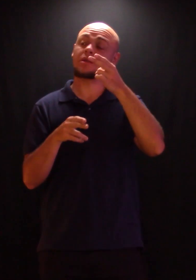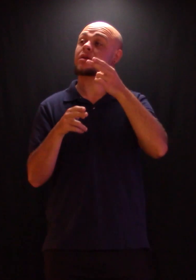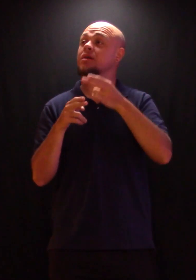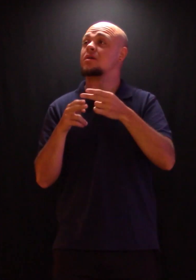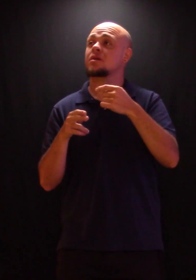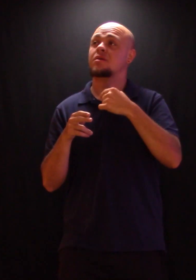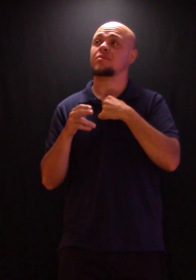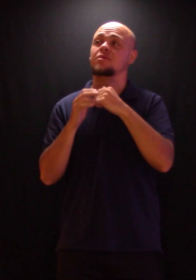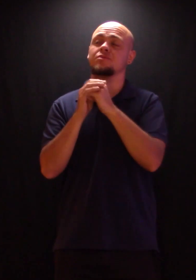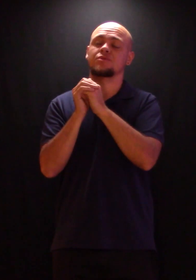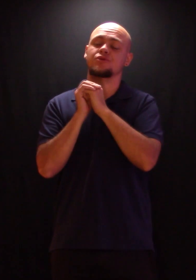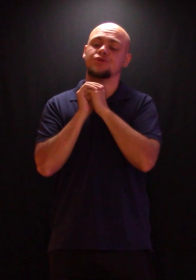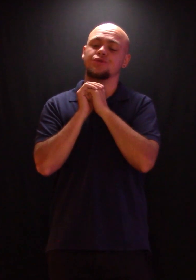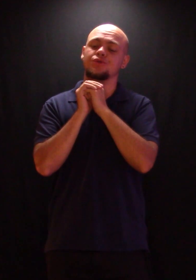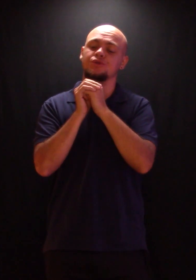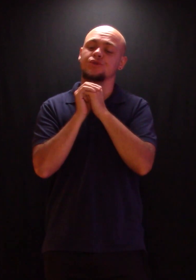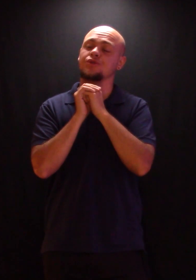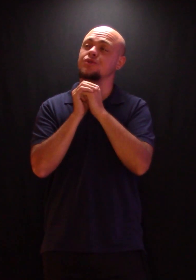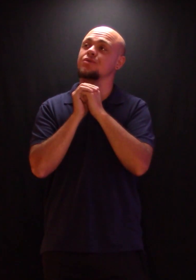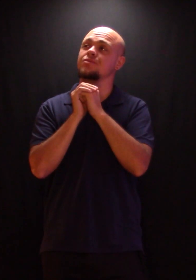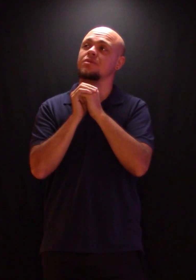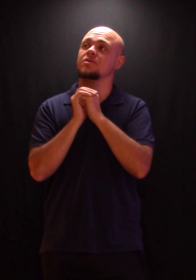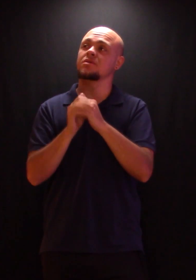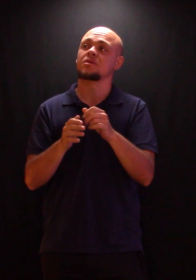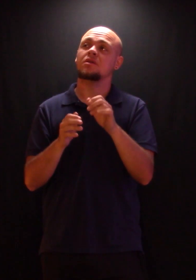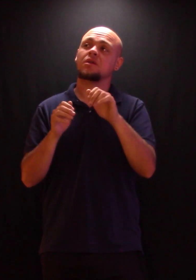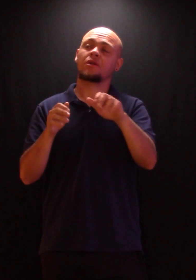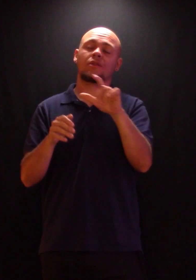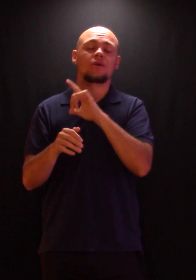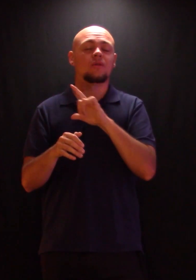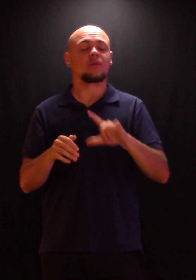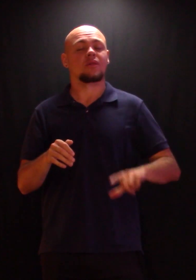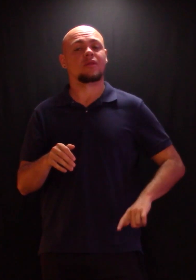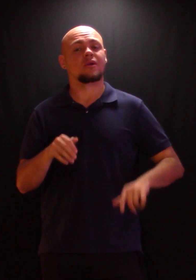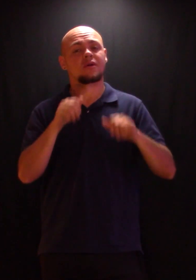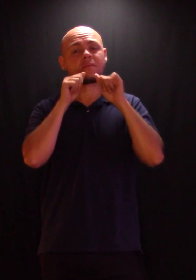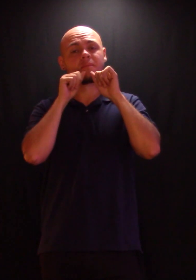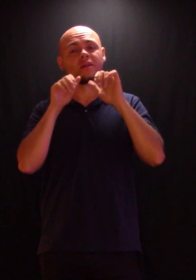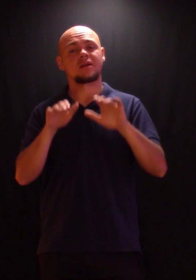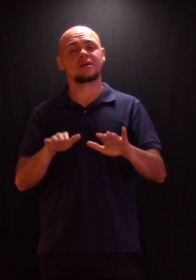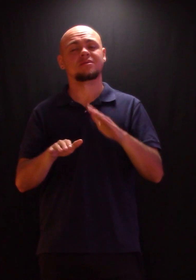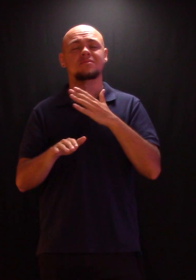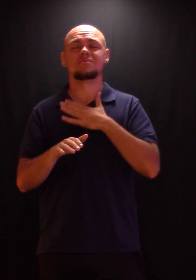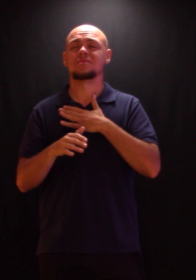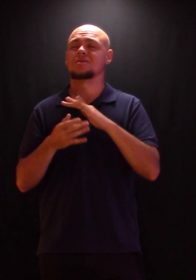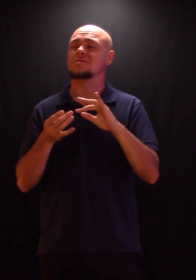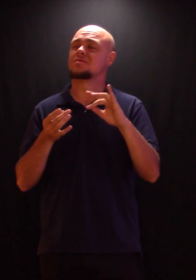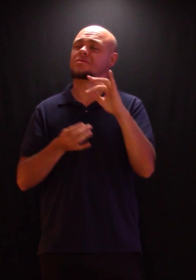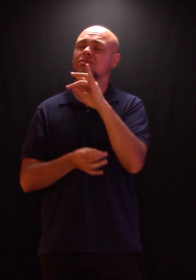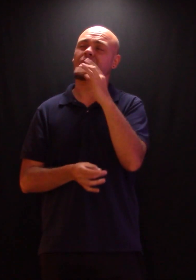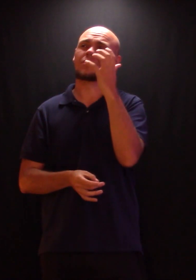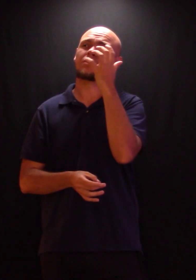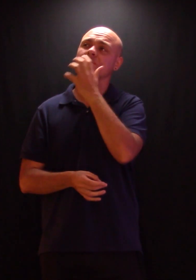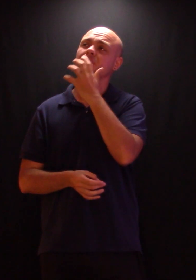holy name Bless the Lord, oh my soul